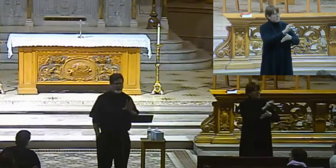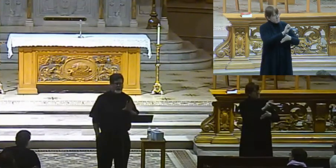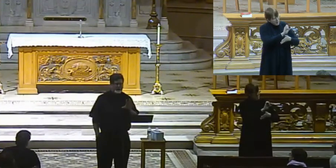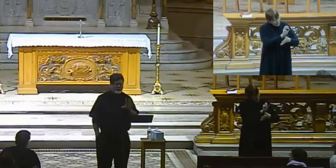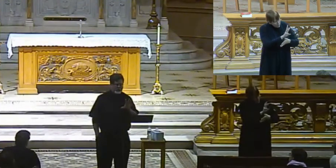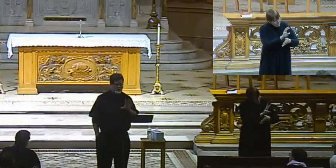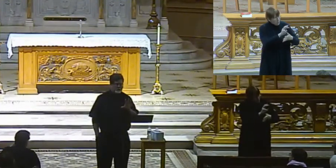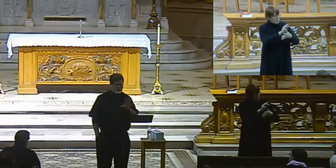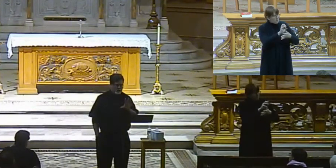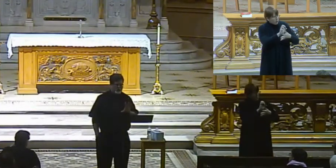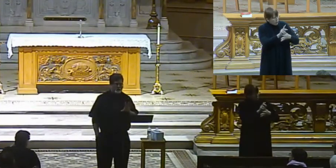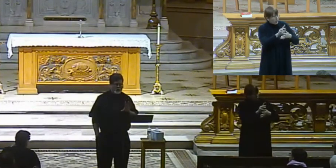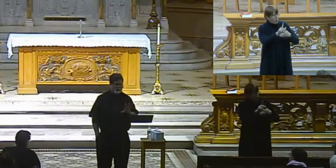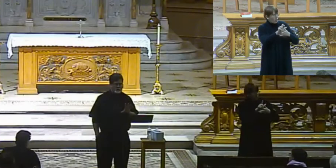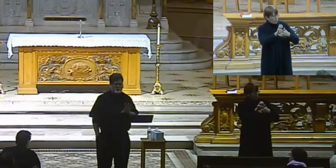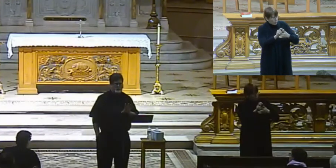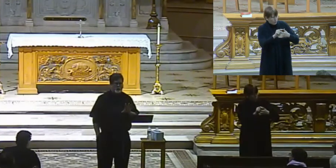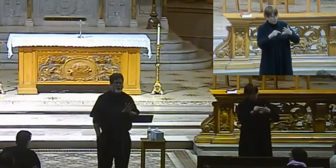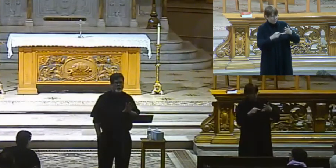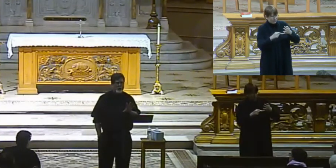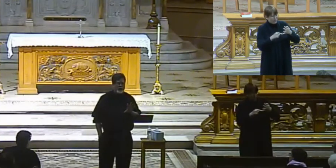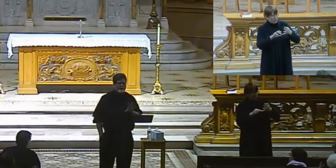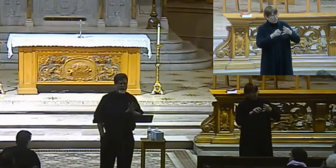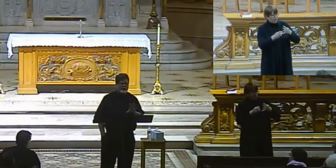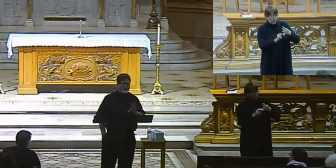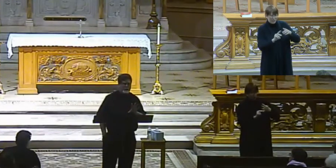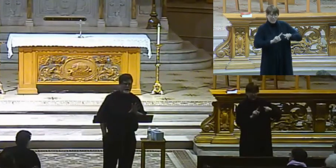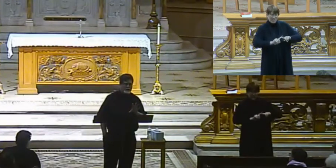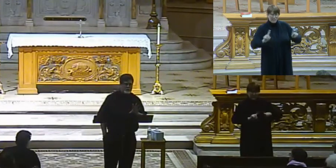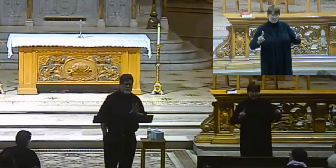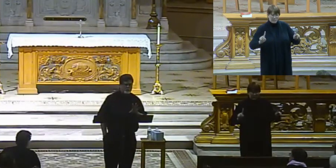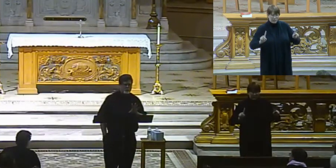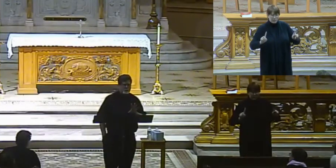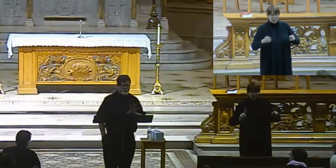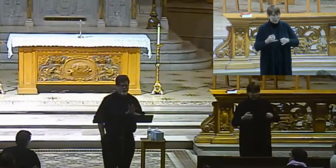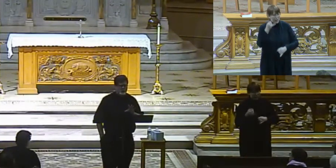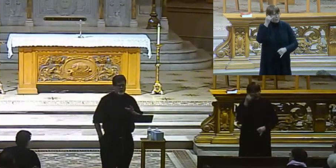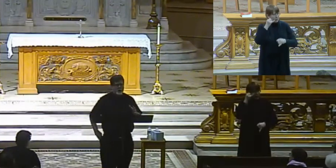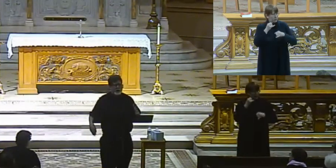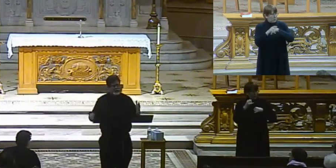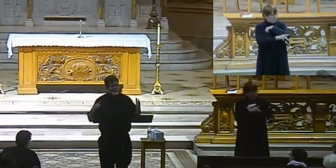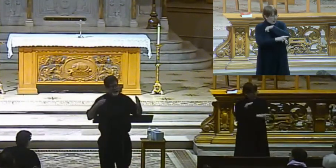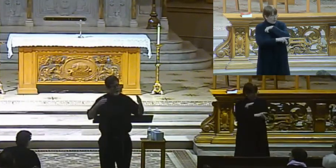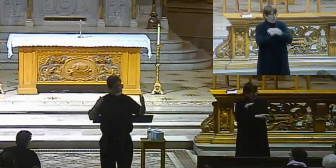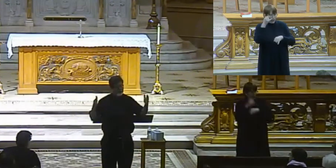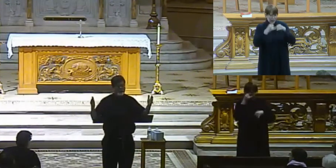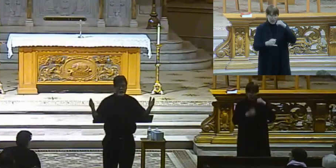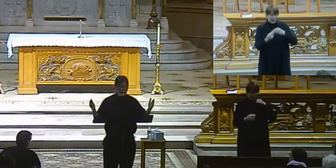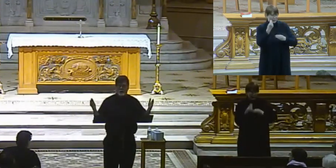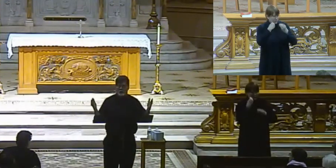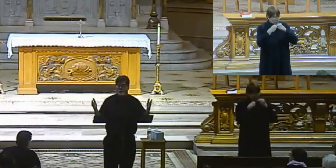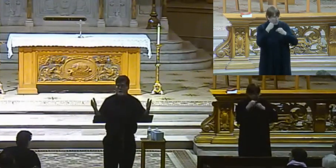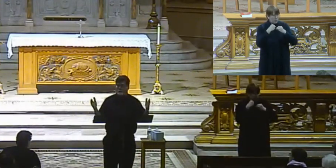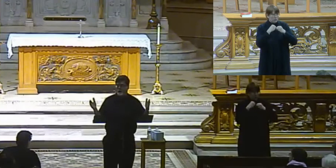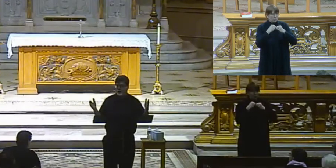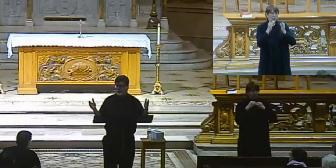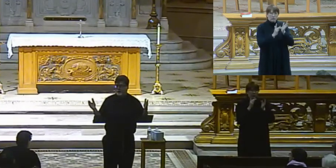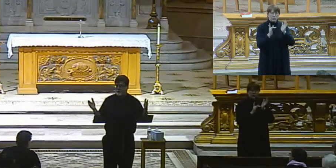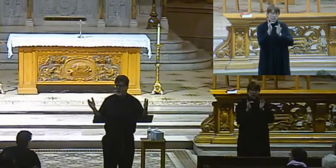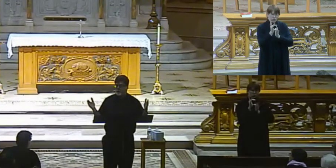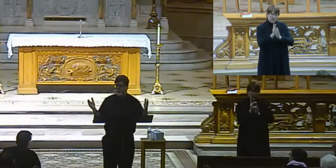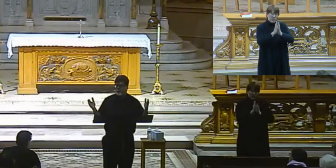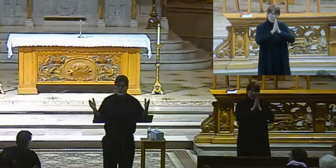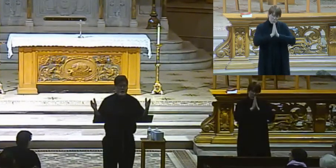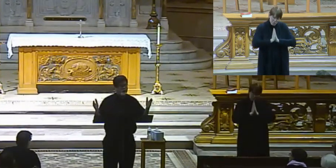In John's Gospel, we have at the Last Supper, Jesus giving a very long prayer